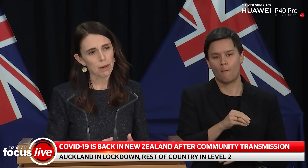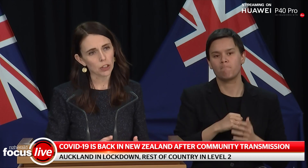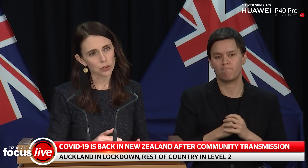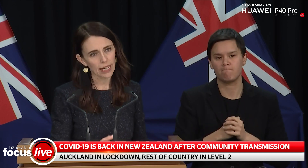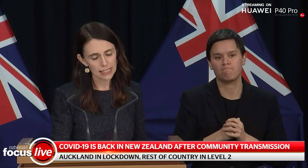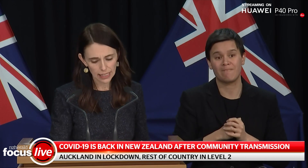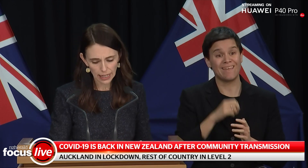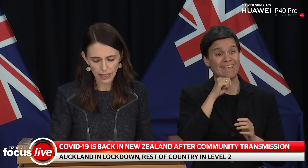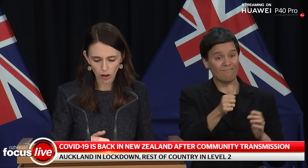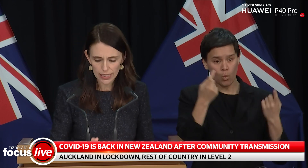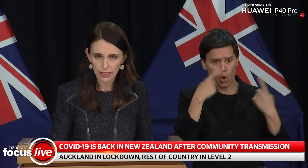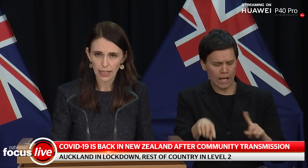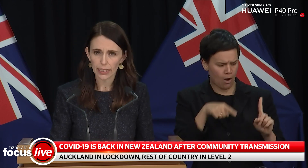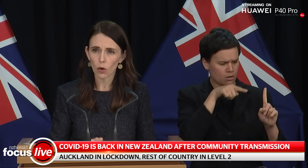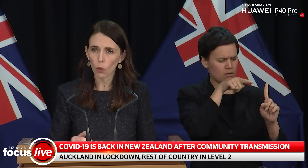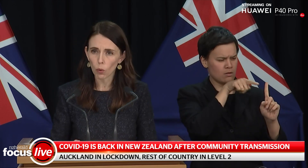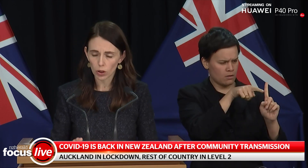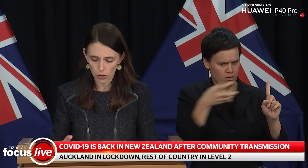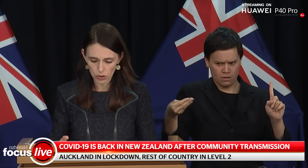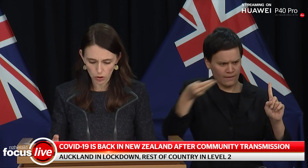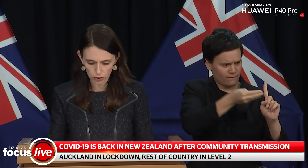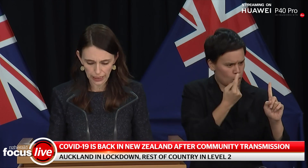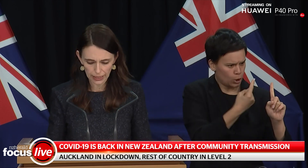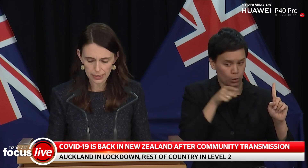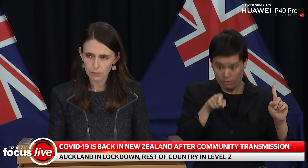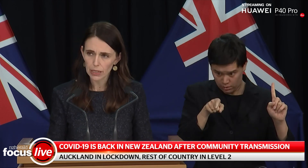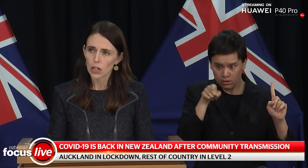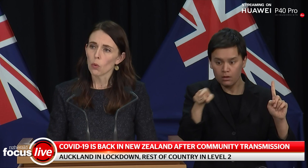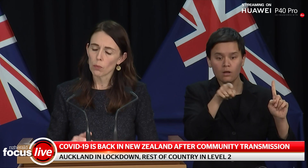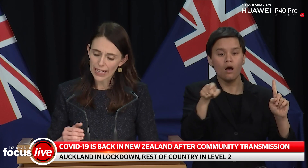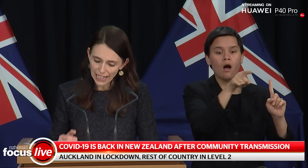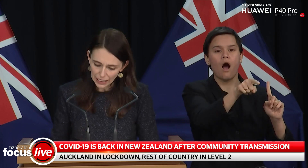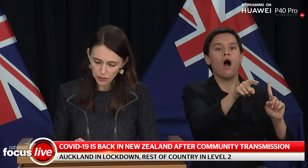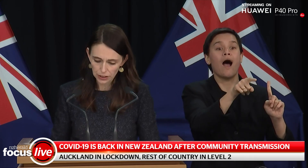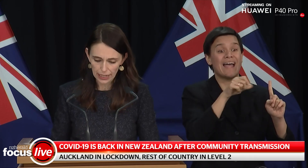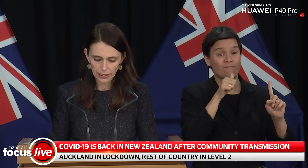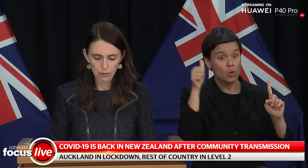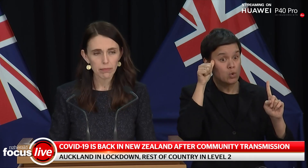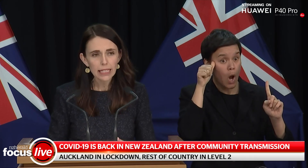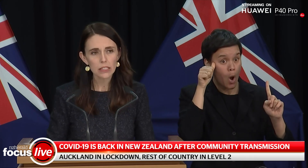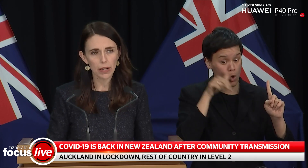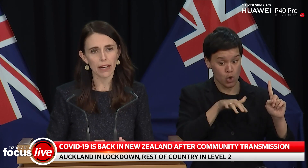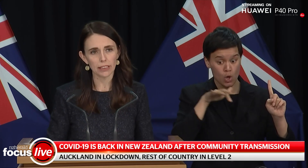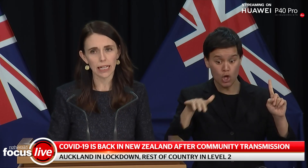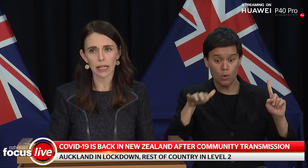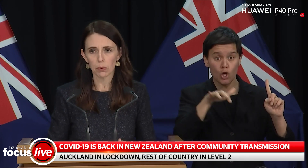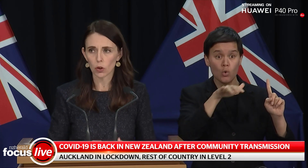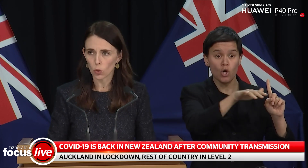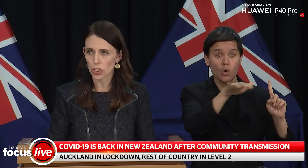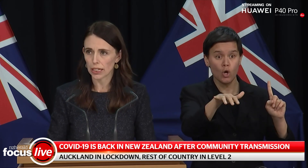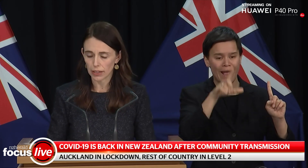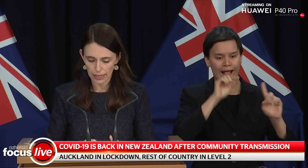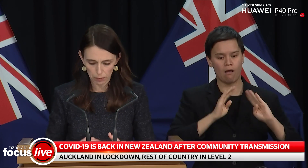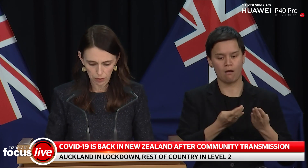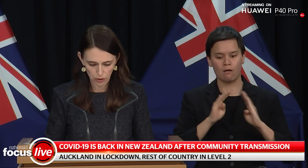about tracing and isolating all close contacts. When we can't do that, it means we have to take a